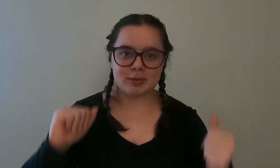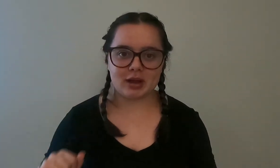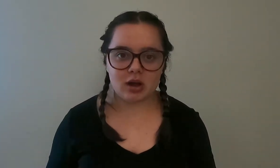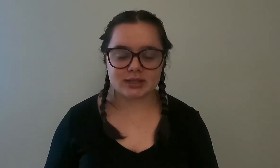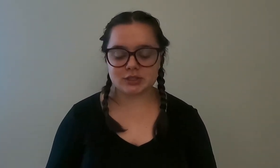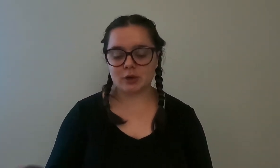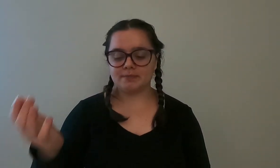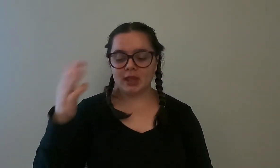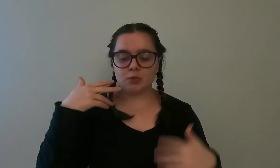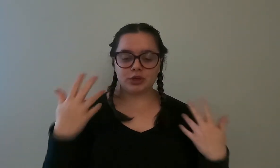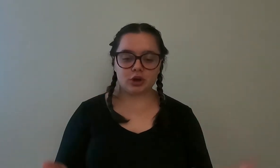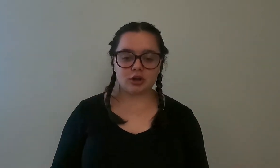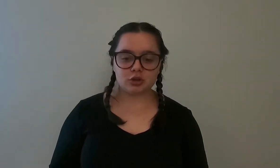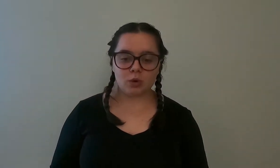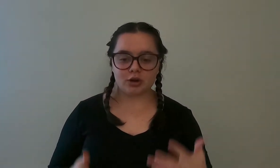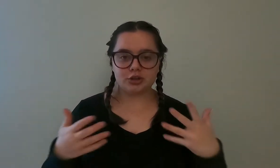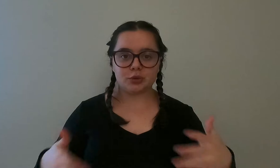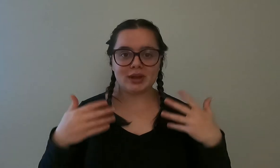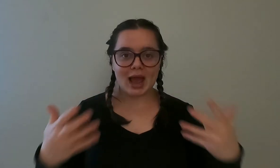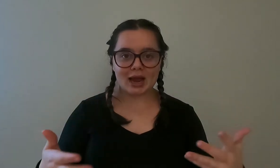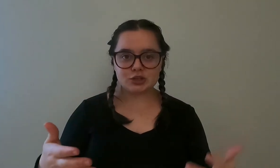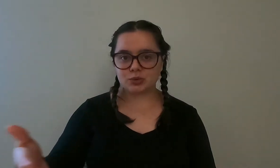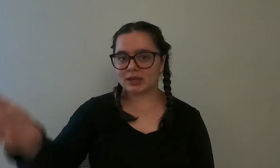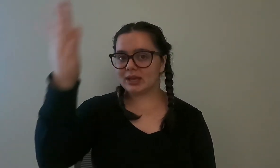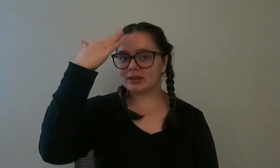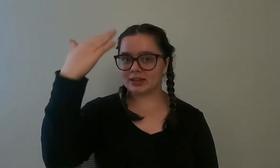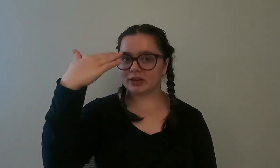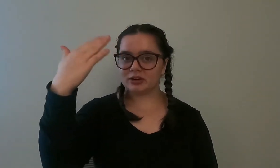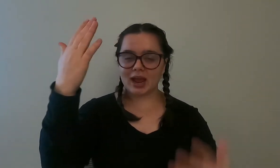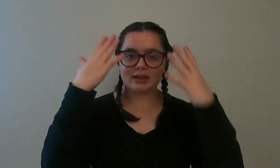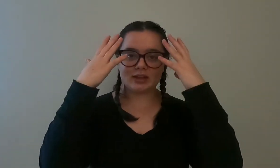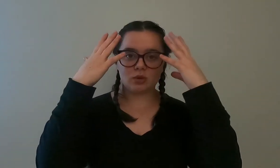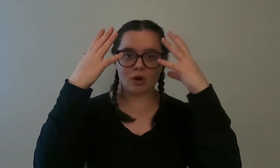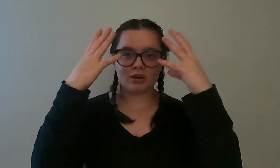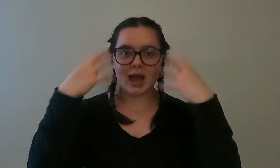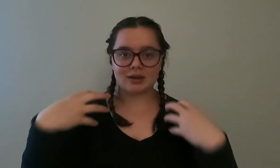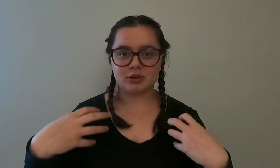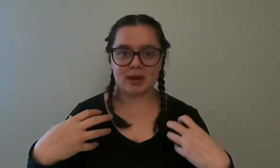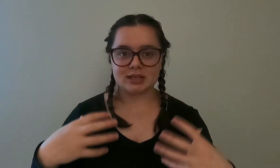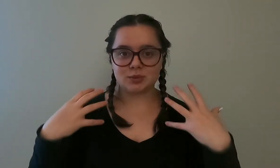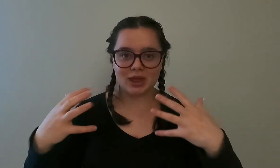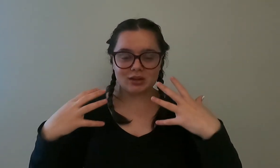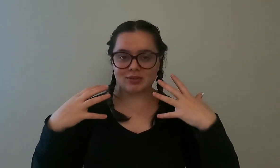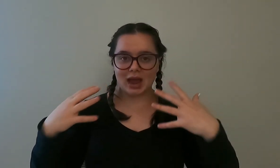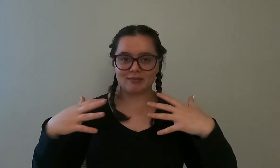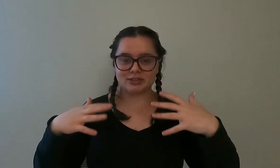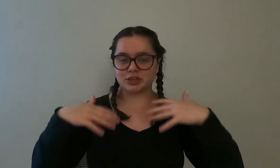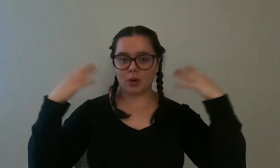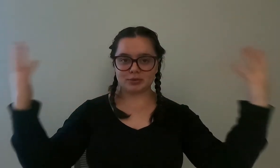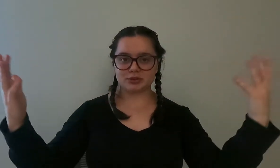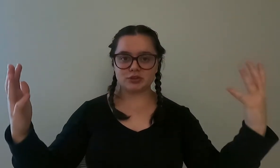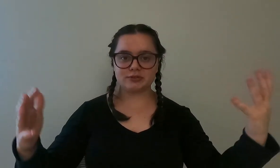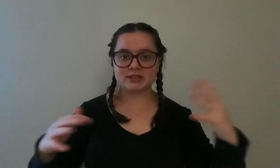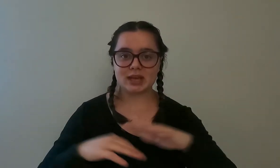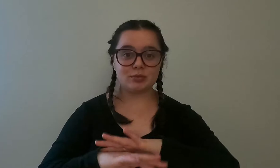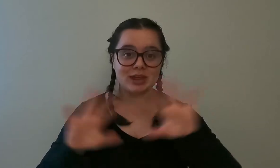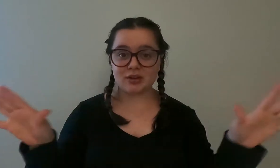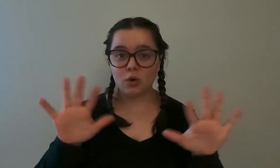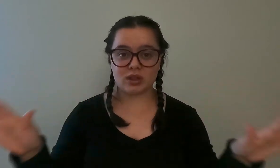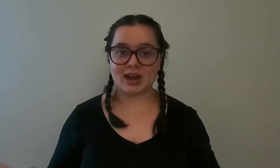it back on so when you're under the water you can actually clear and get the water out of your mask without even having to go up to the surface and without a whole lot